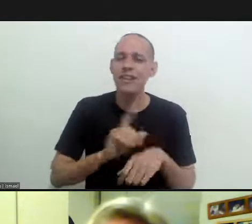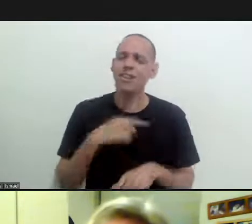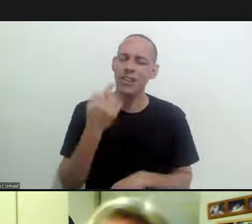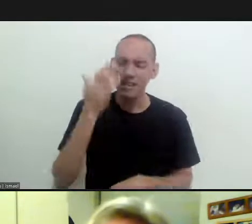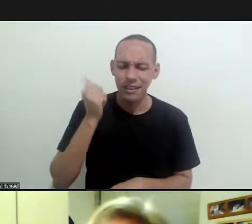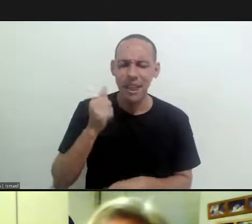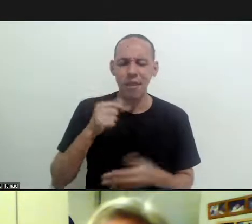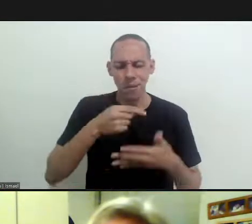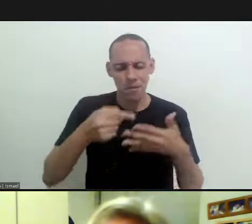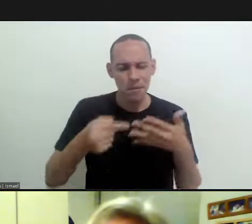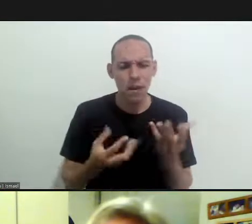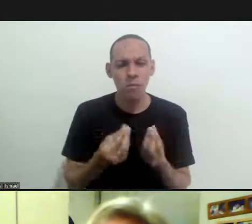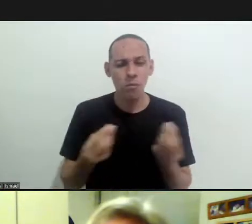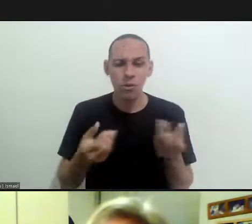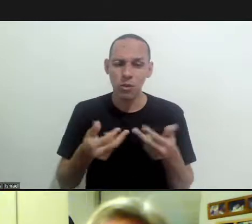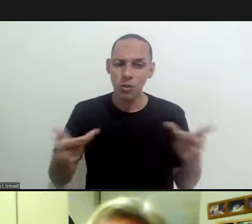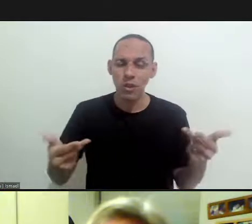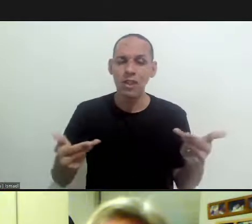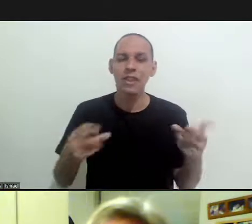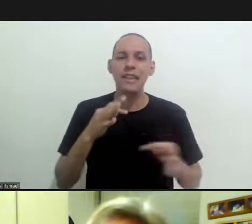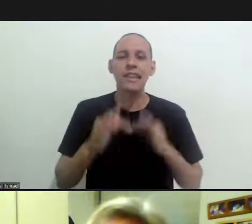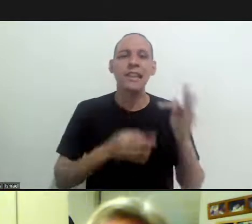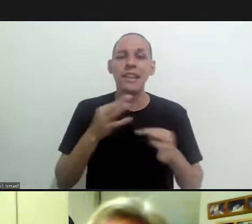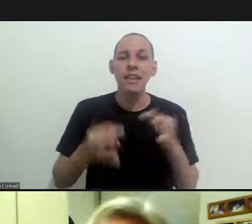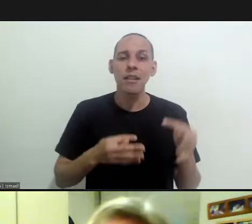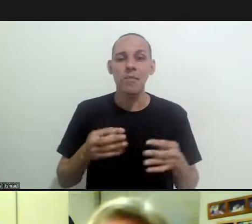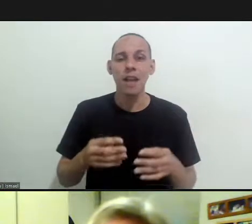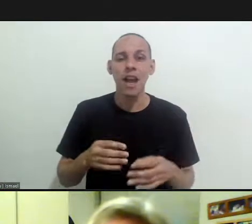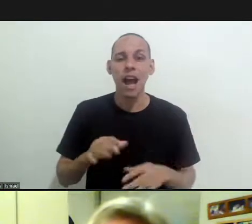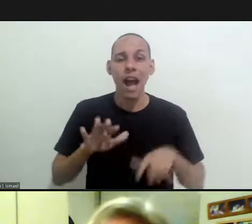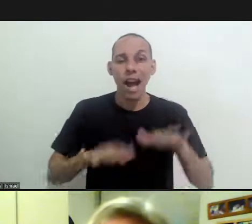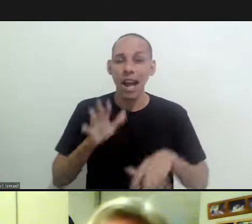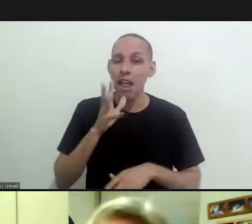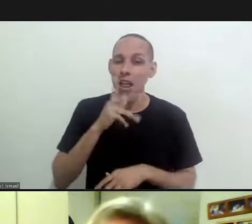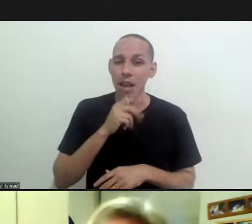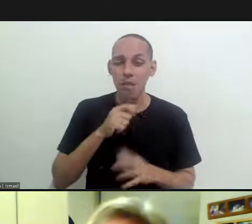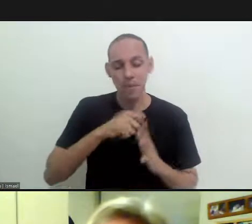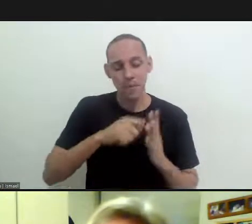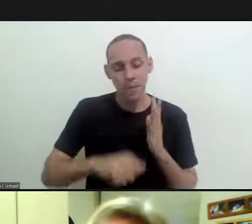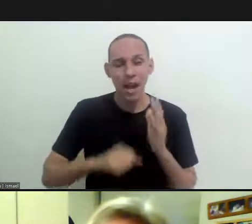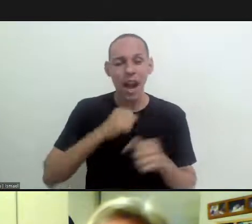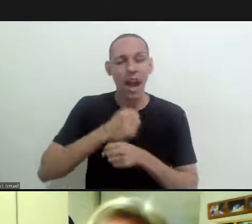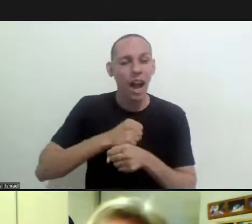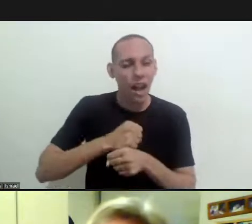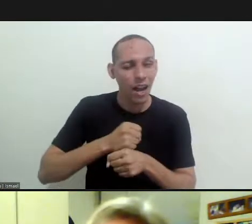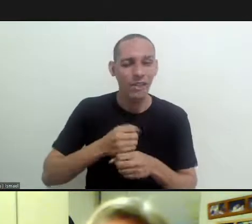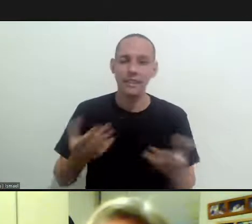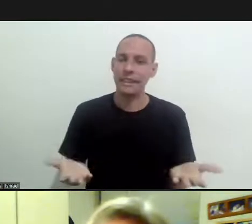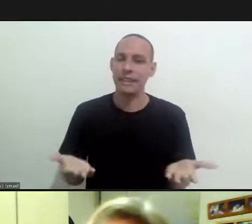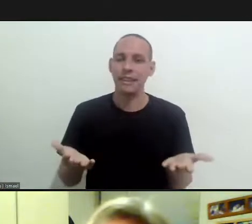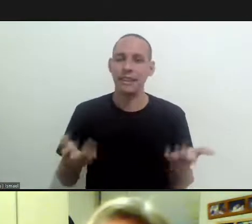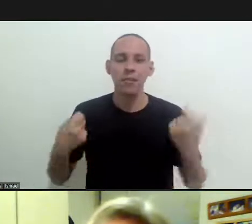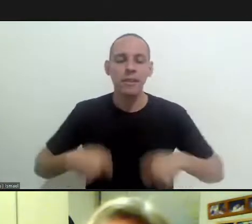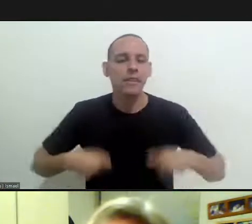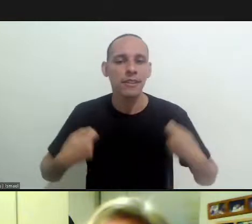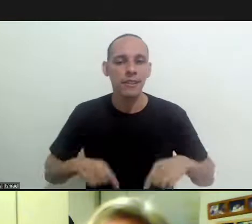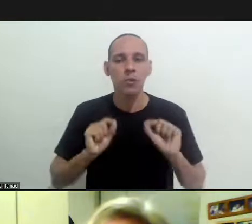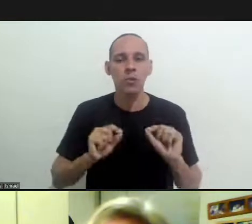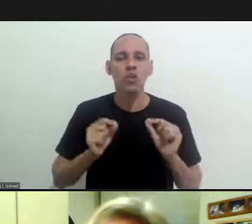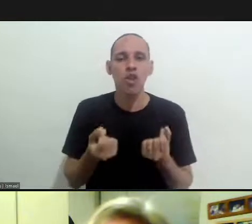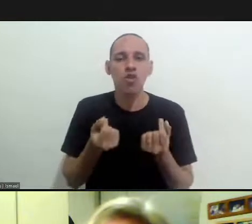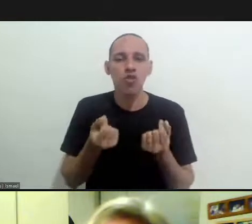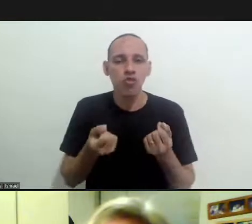we already know this but the treatment takes months years to arrive in some situations therefore